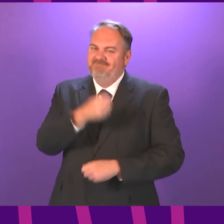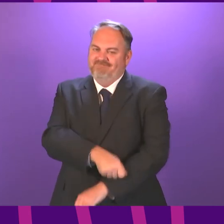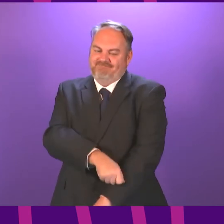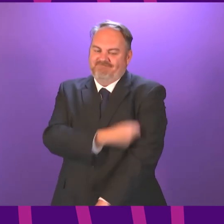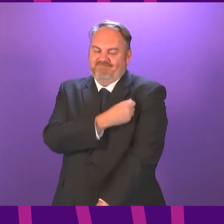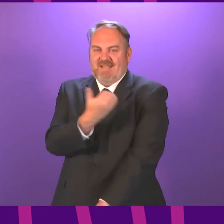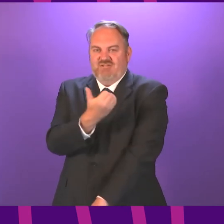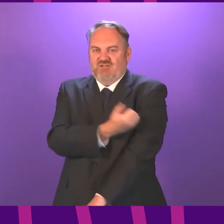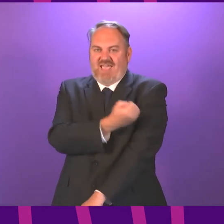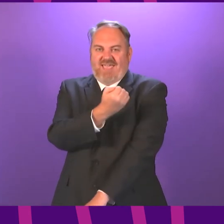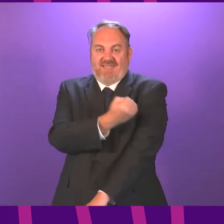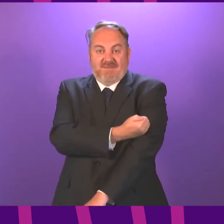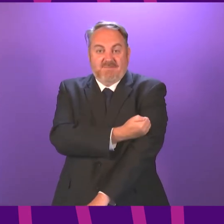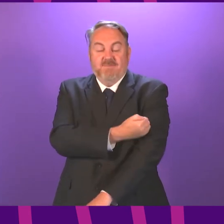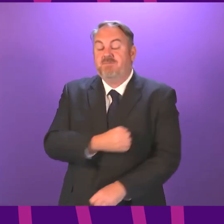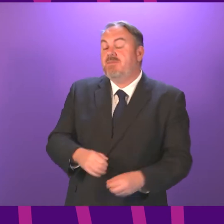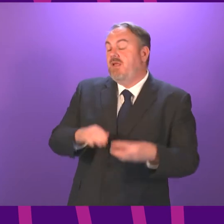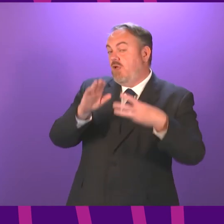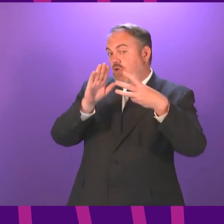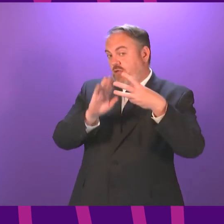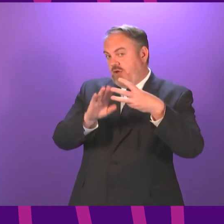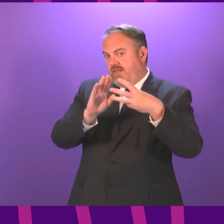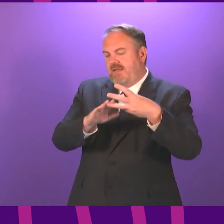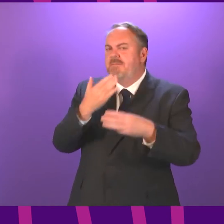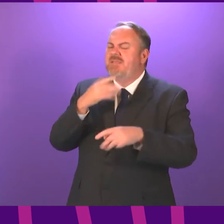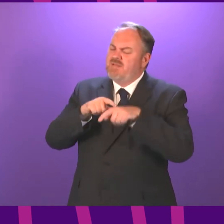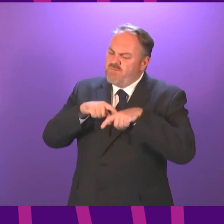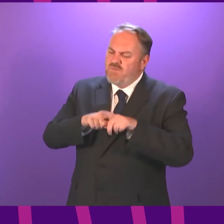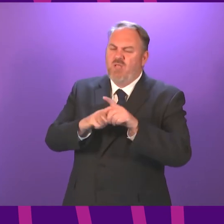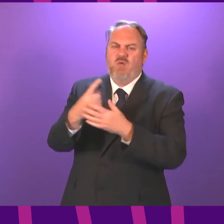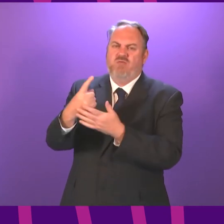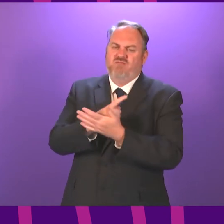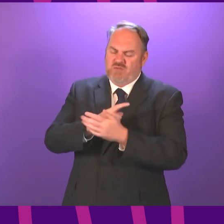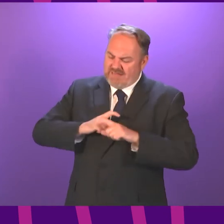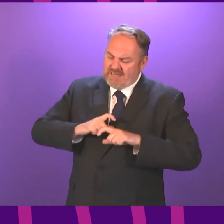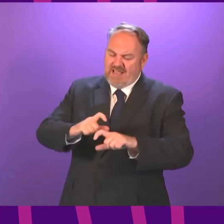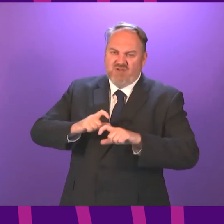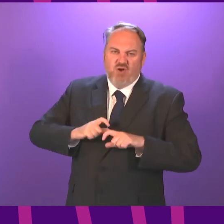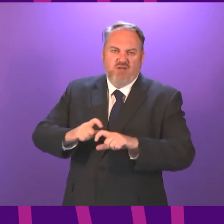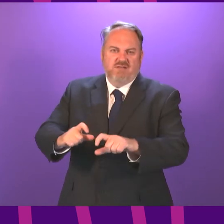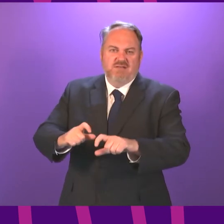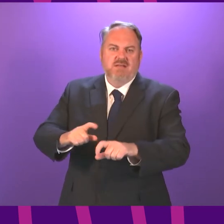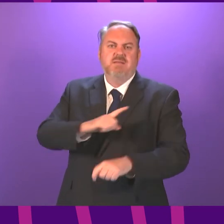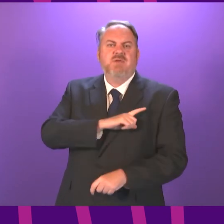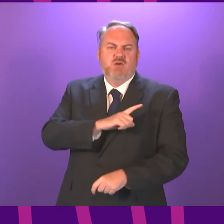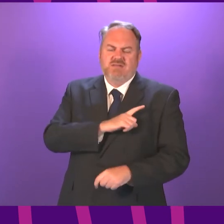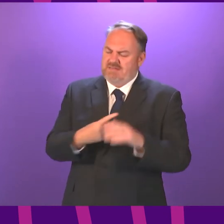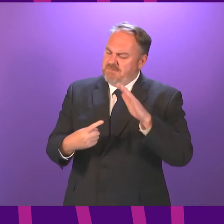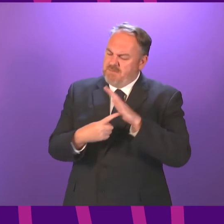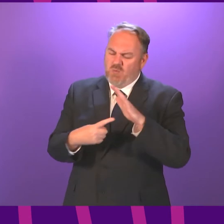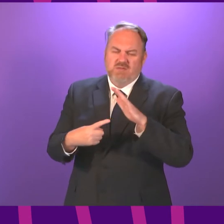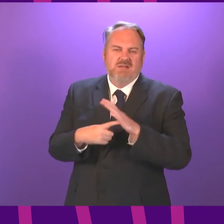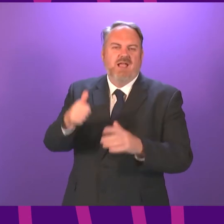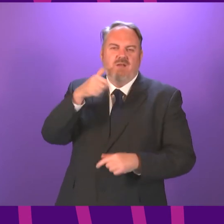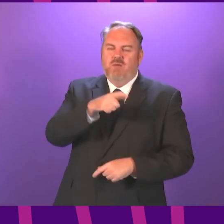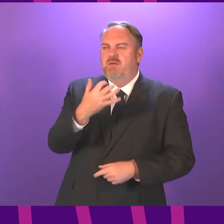finally, please continue to stick to the rules where you live and follow all of the public health advice. I know that this becomes more and more difficult as